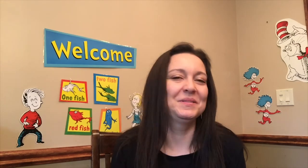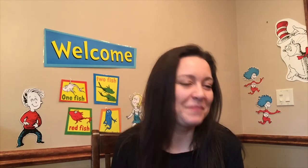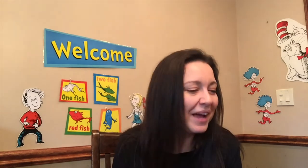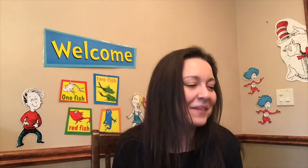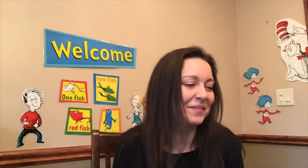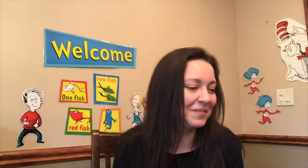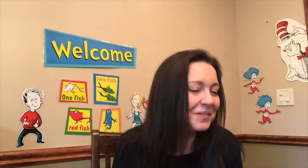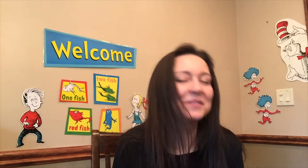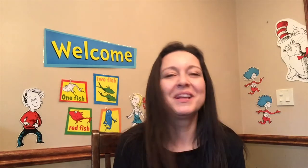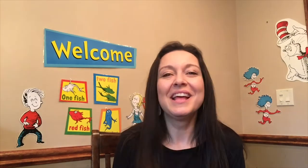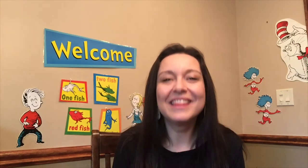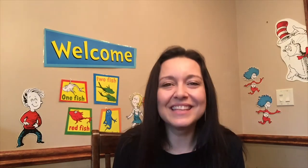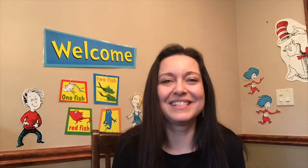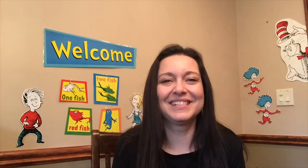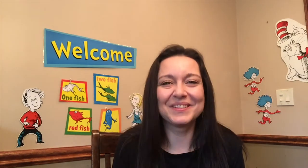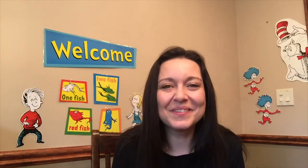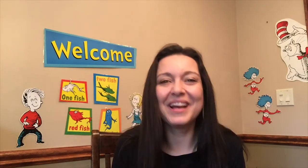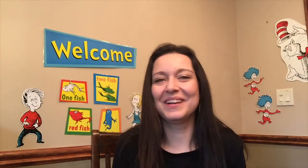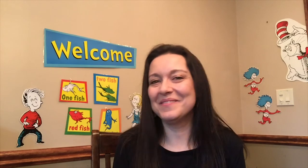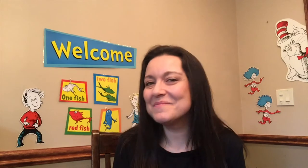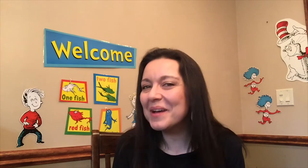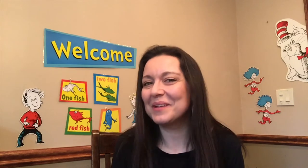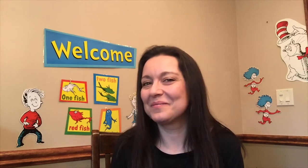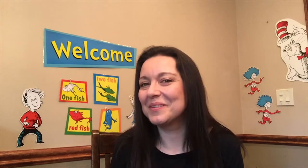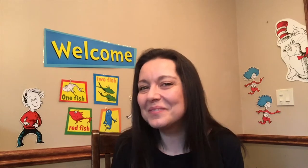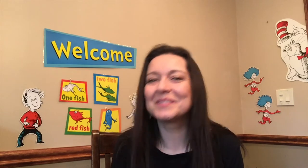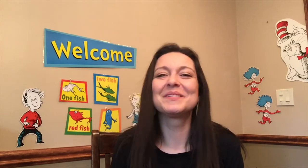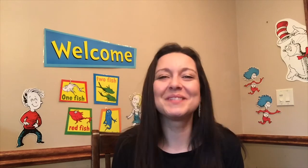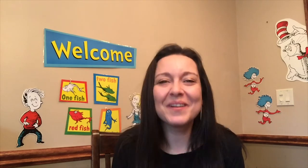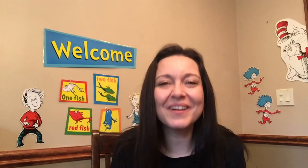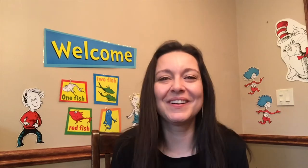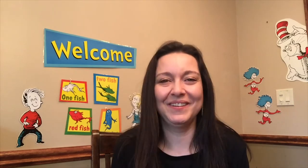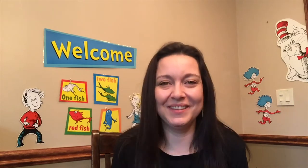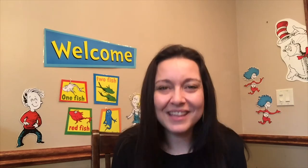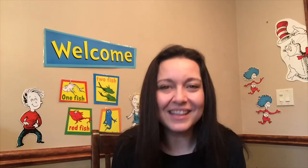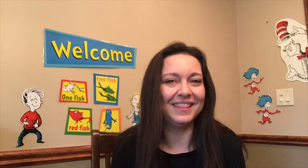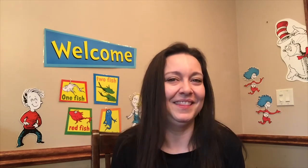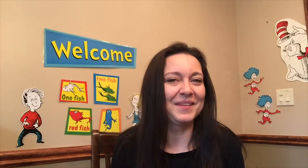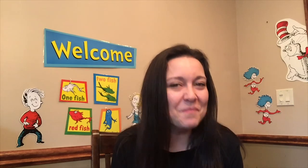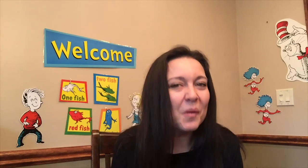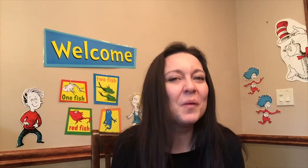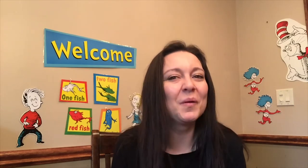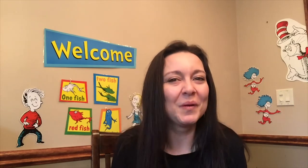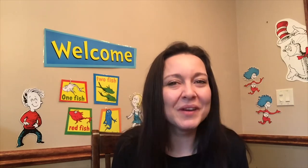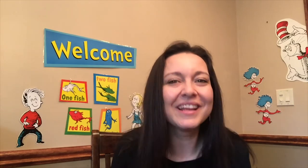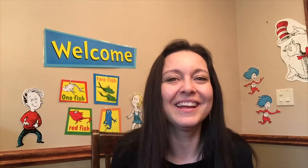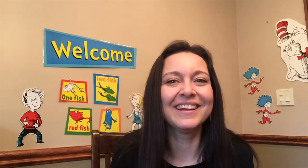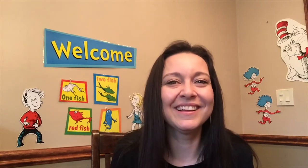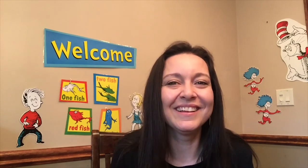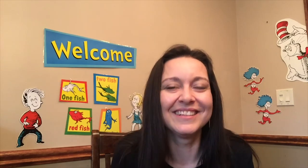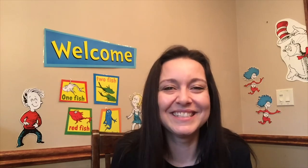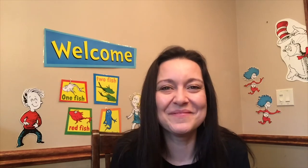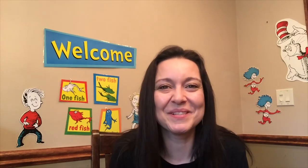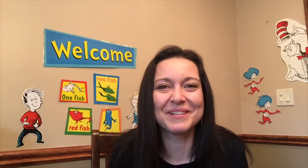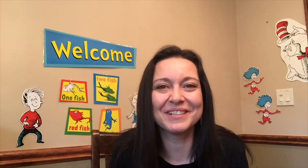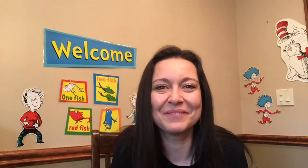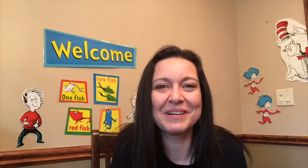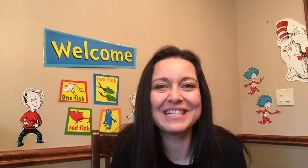peck for food this is the way we peck for food so early in the morning did miss reggie look pretty